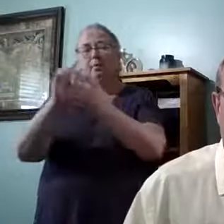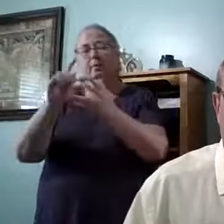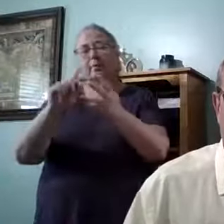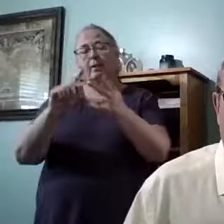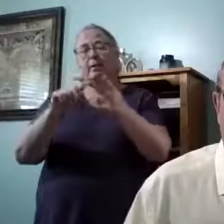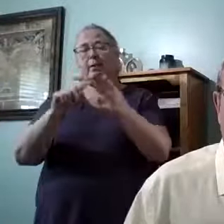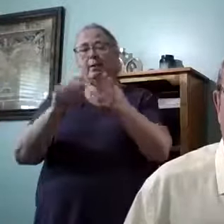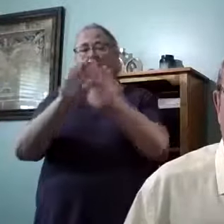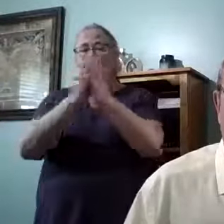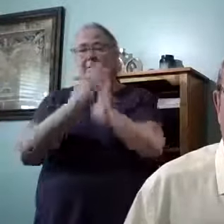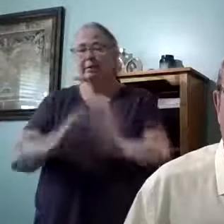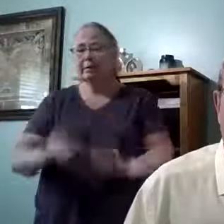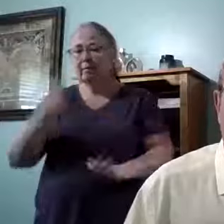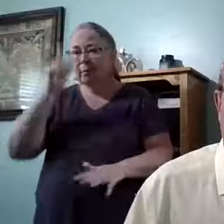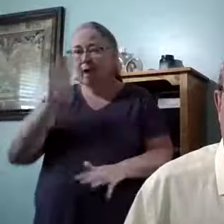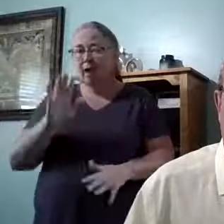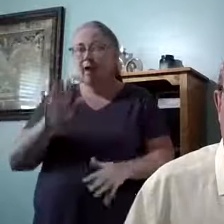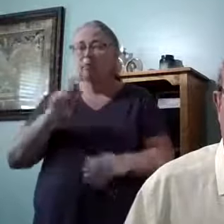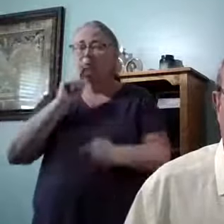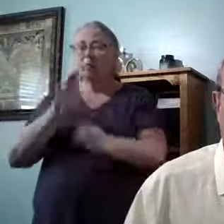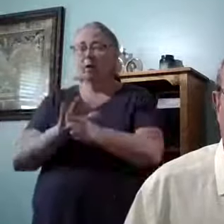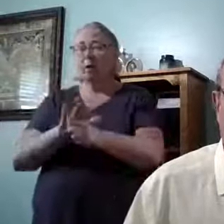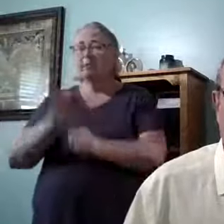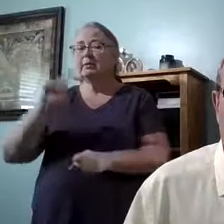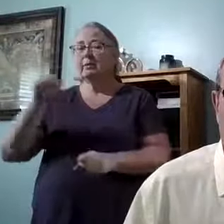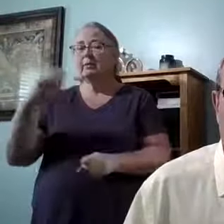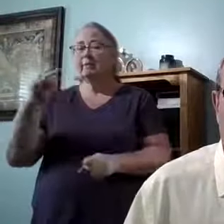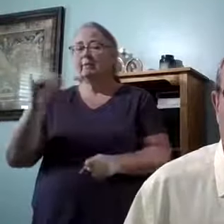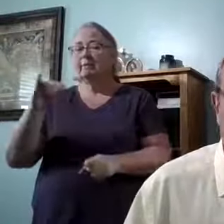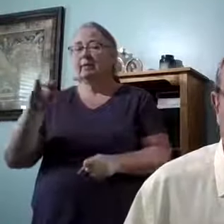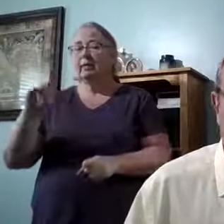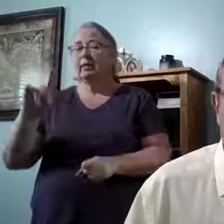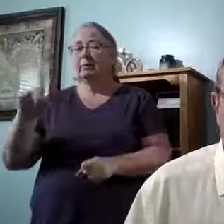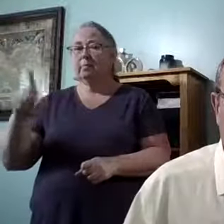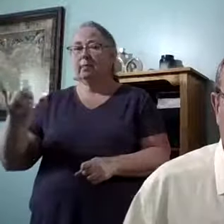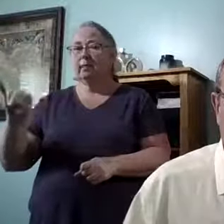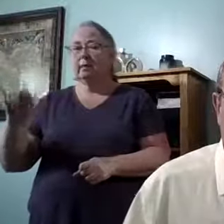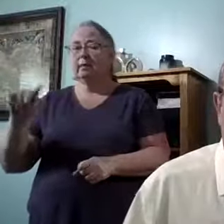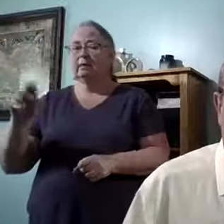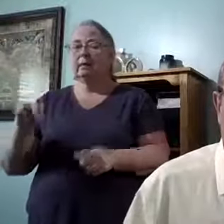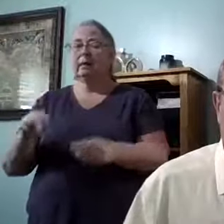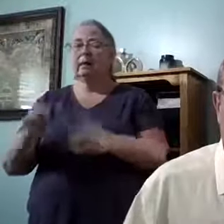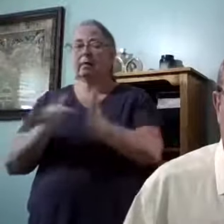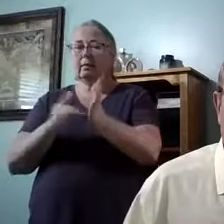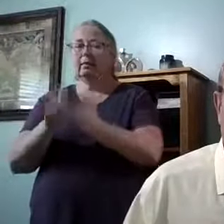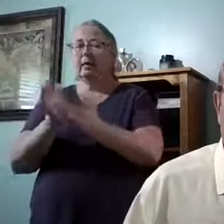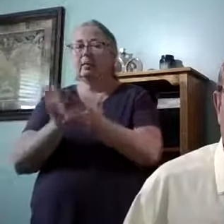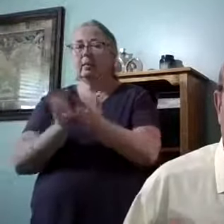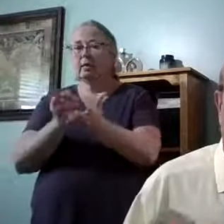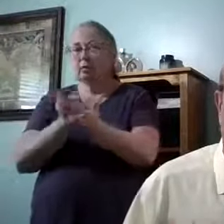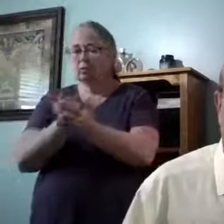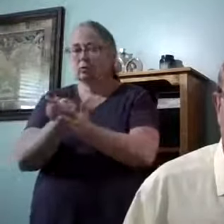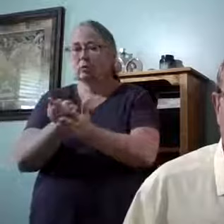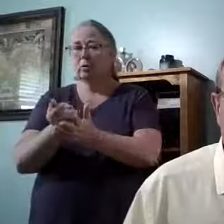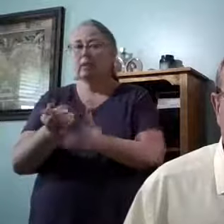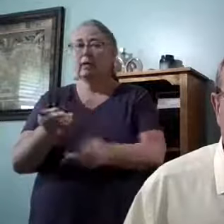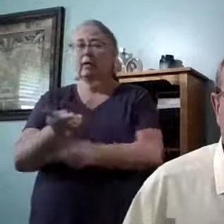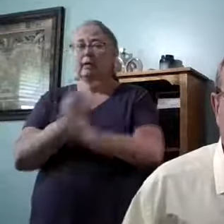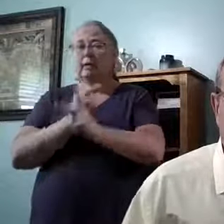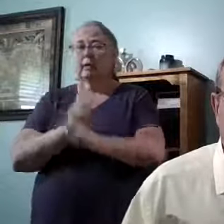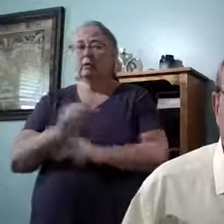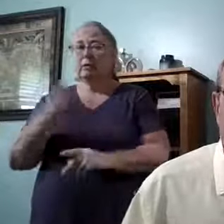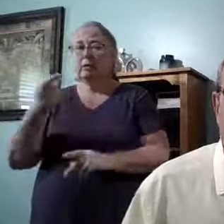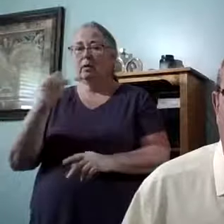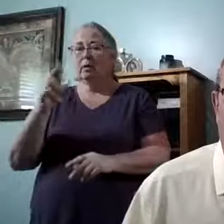we've been promised in Philippians and the Bible is true, right? Shall keep meaning garrison